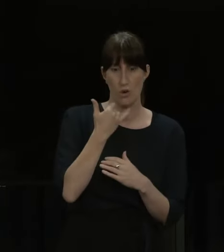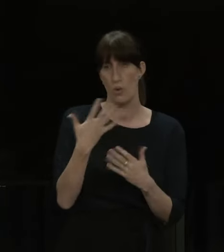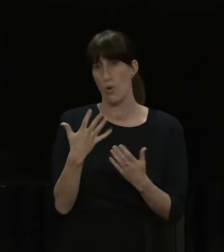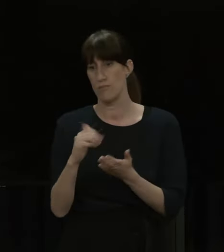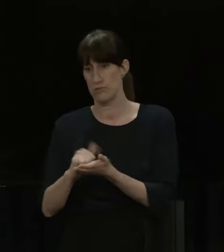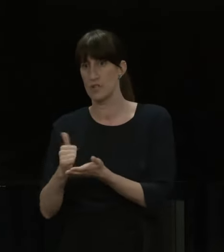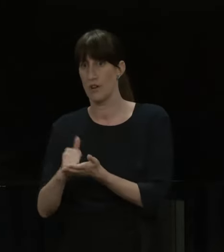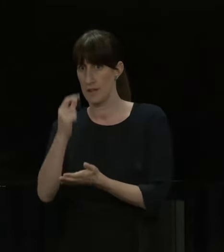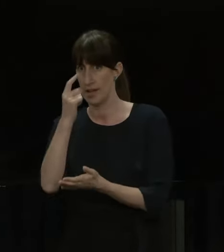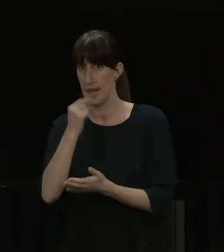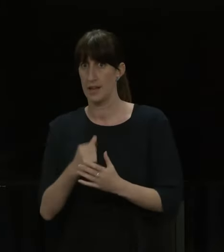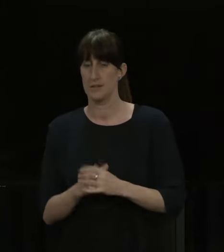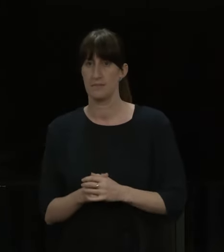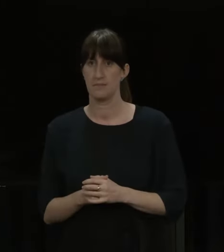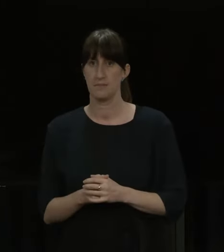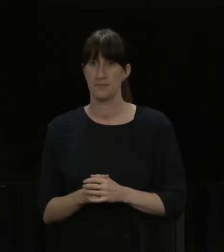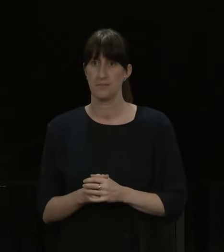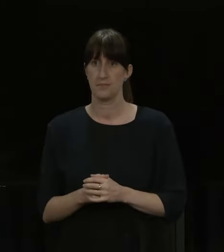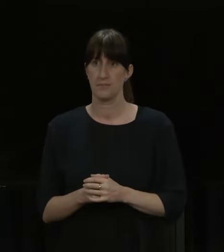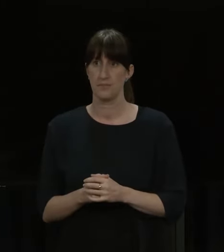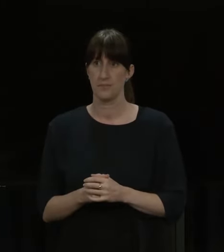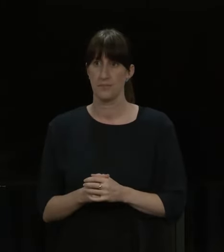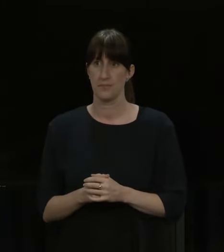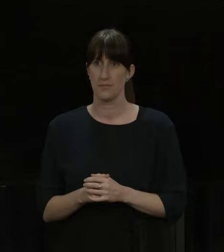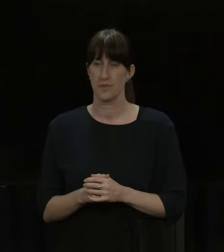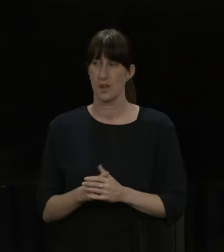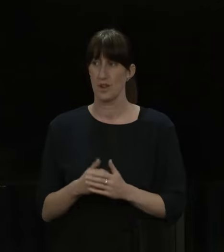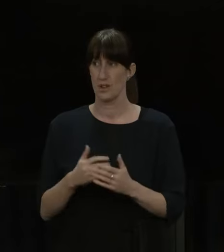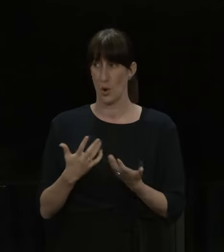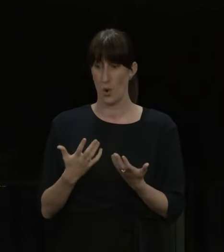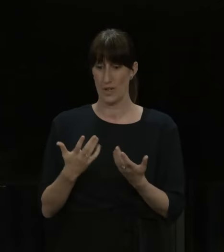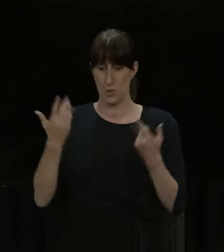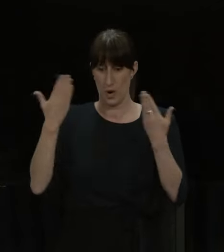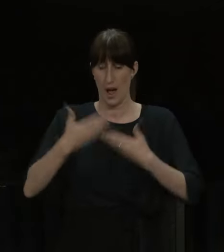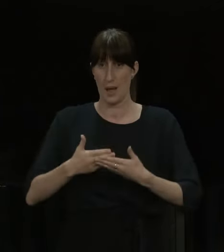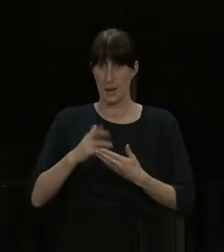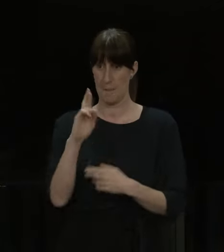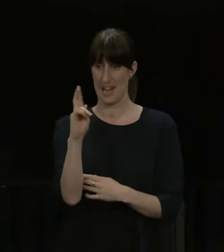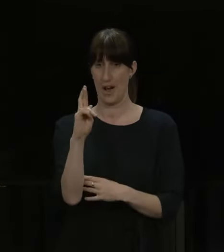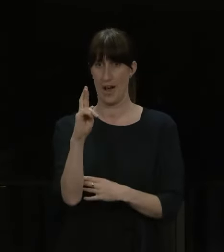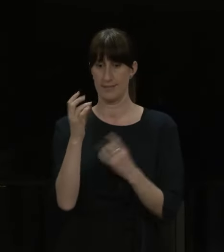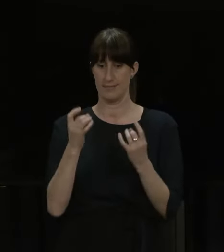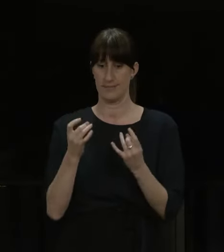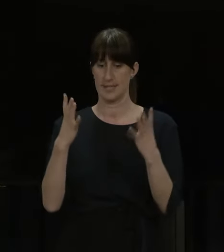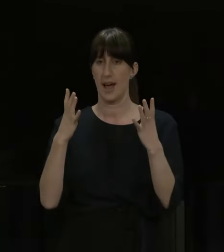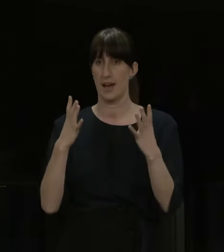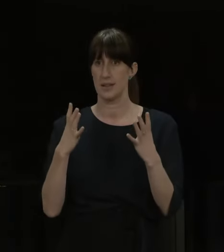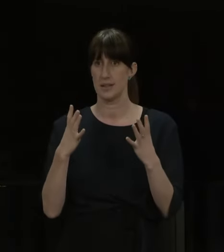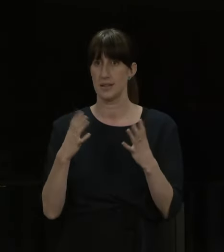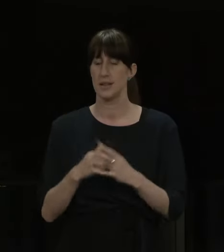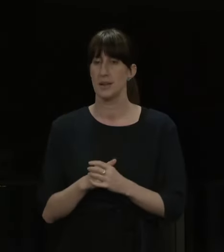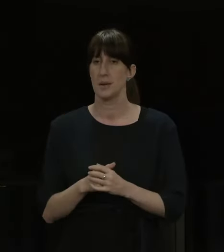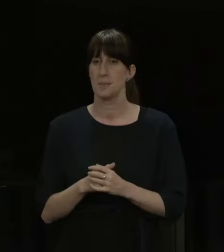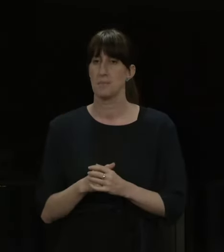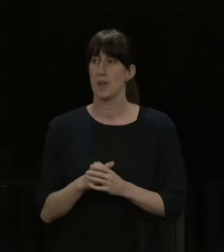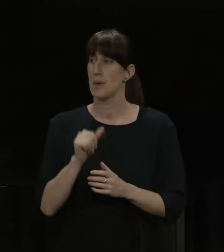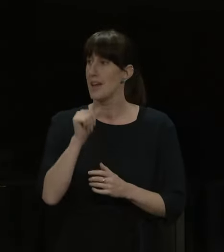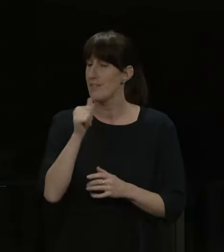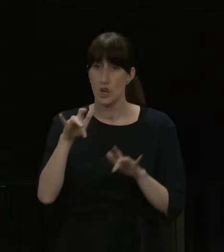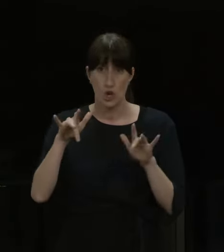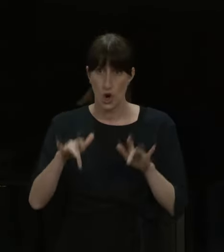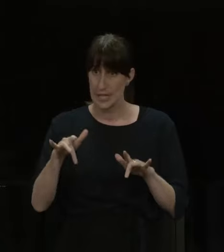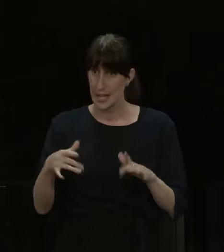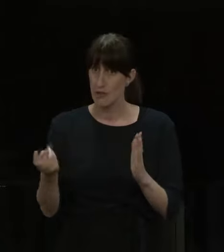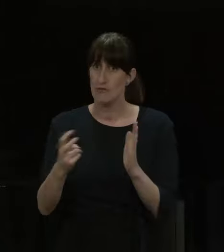functionality is going live at midnight tonight and so from tomorrow. Now, for those people who haven't yet